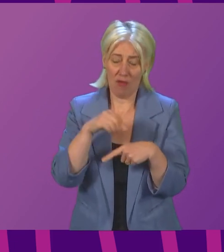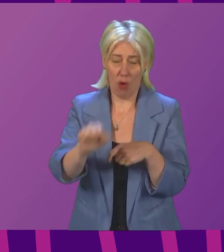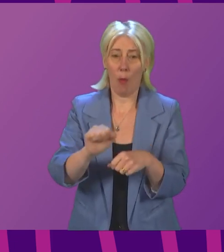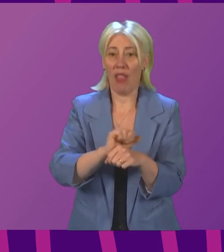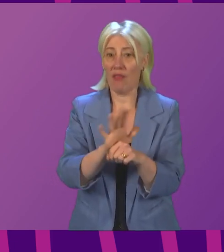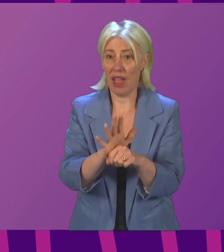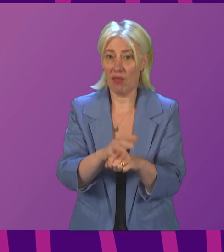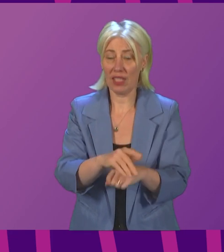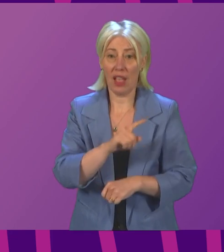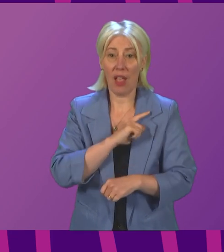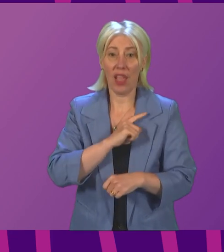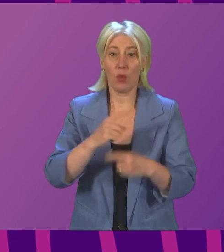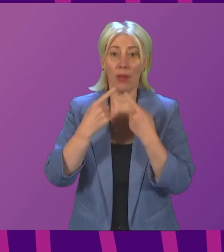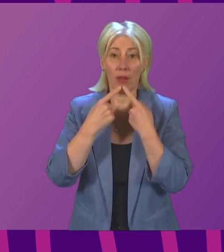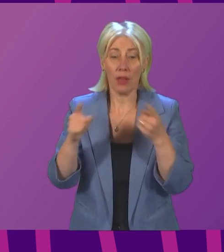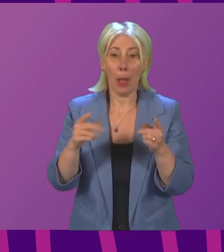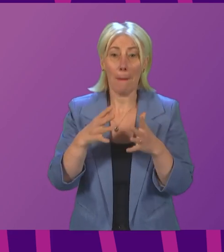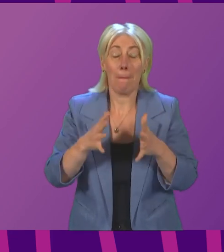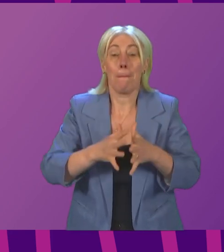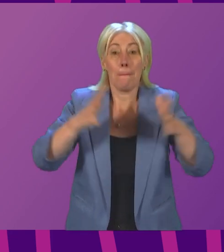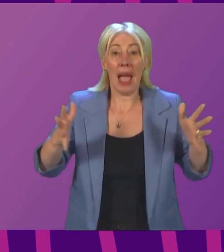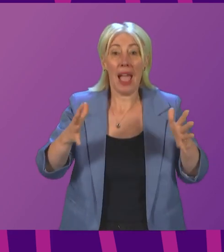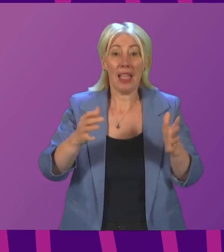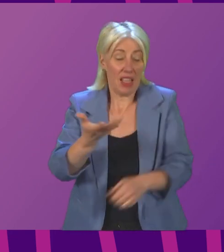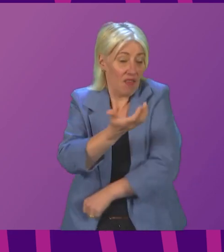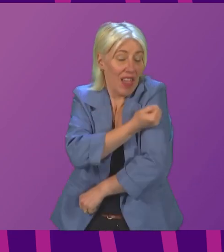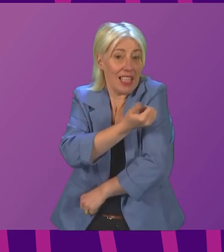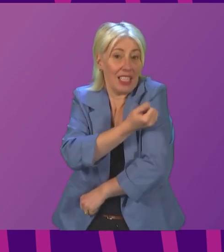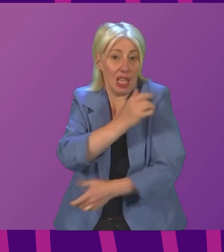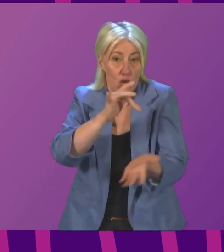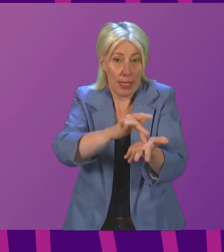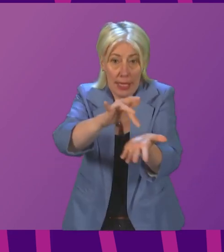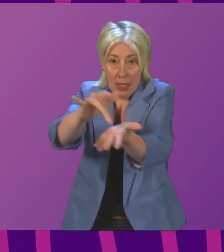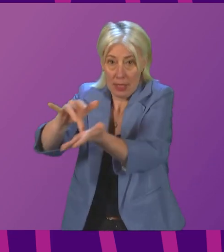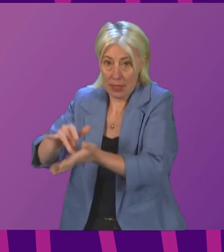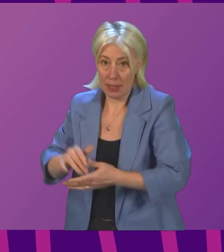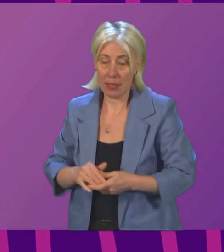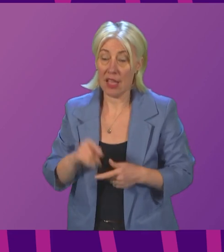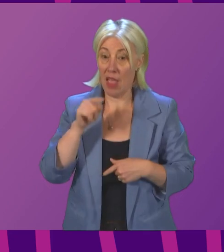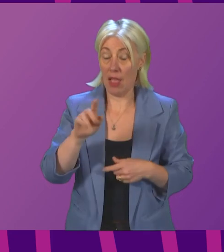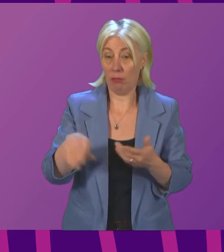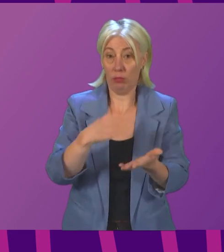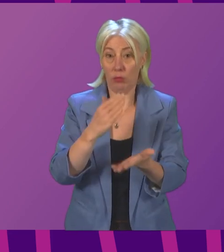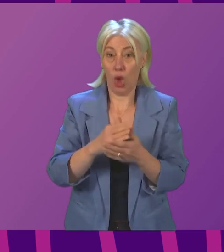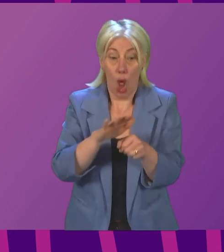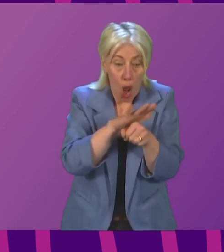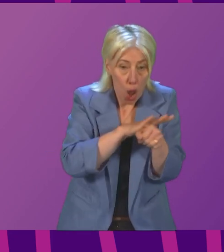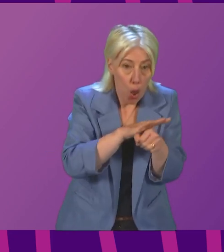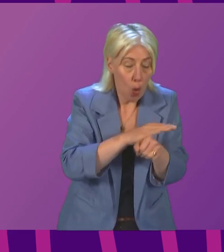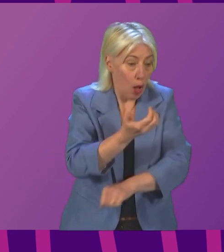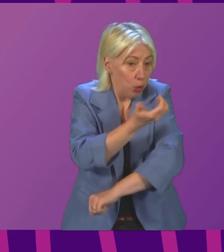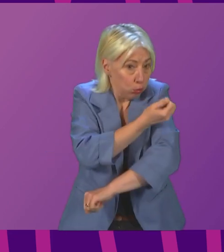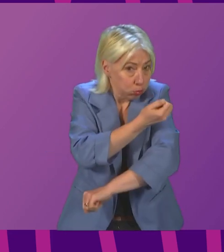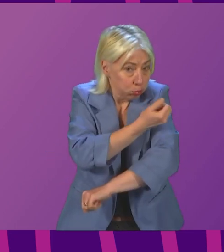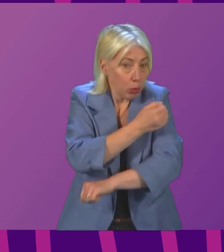That is why we have called for the reopening of mass vaccination centres. This will ensure that, alongside the current local delivery programme,